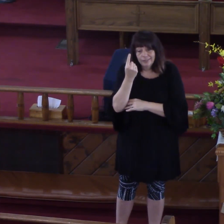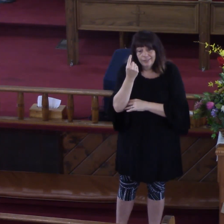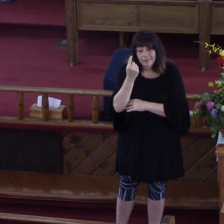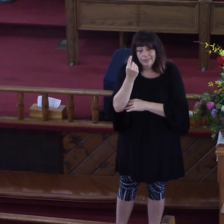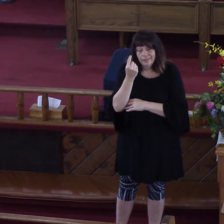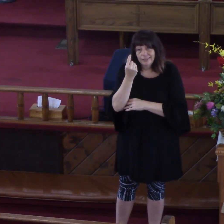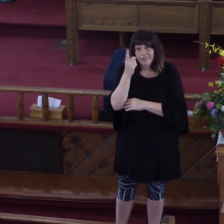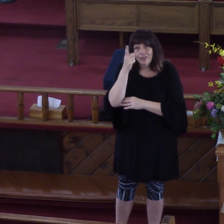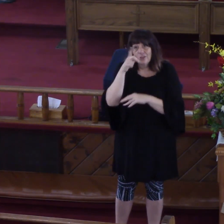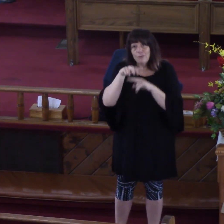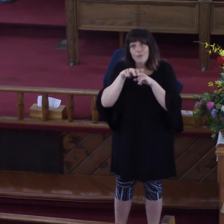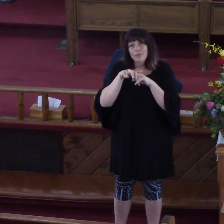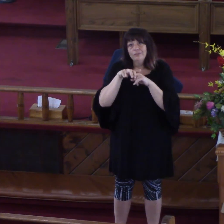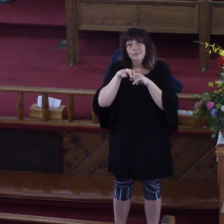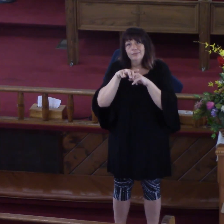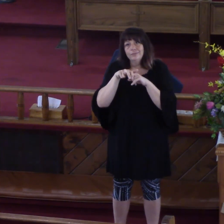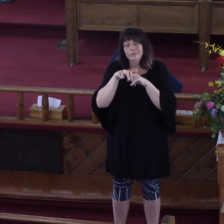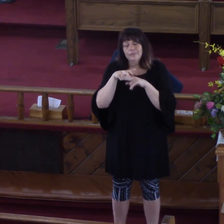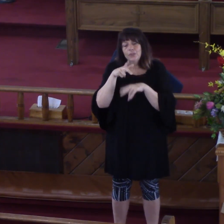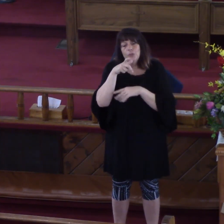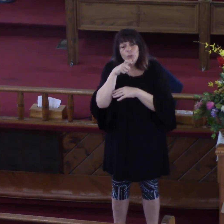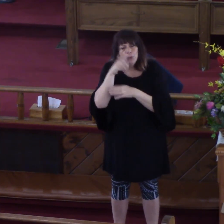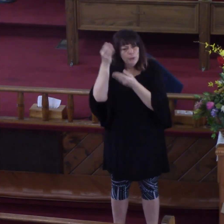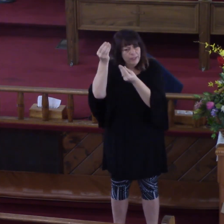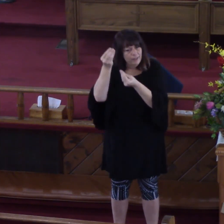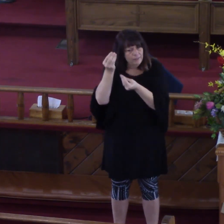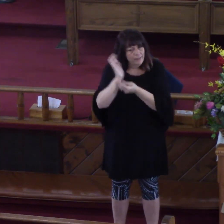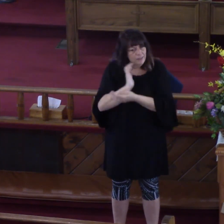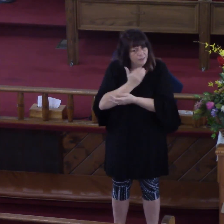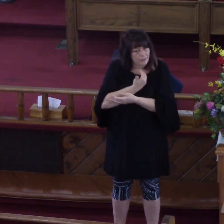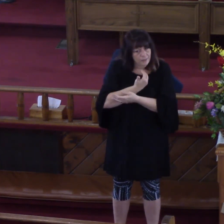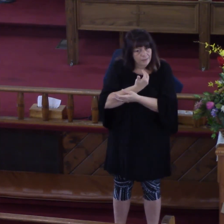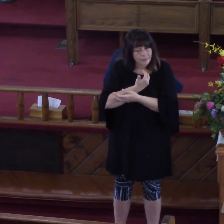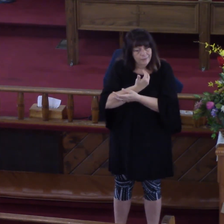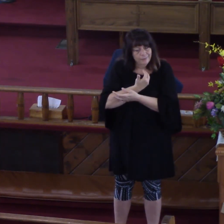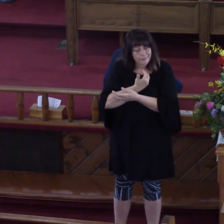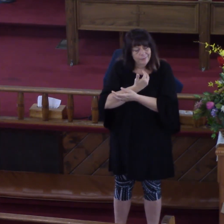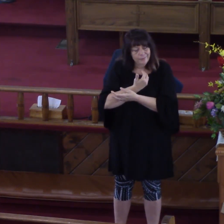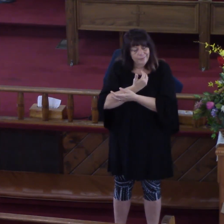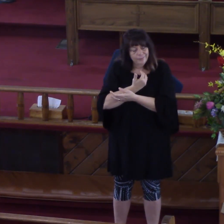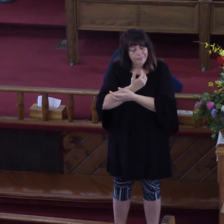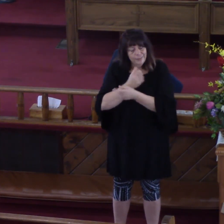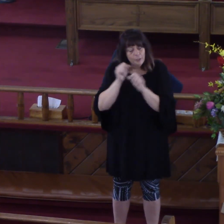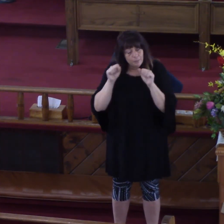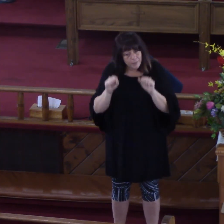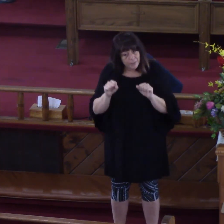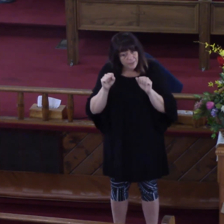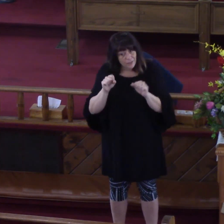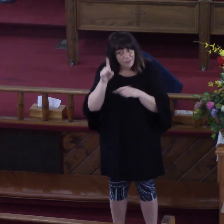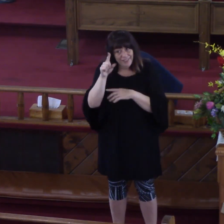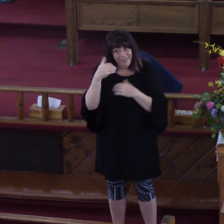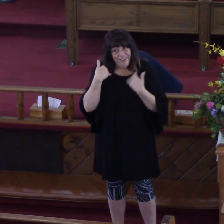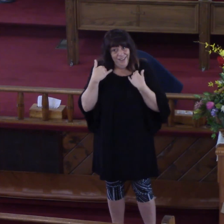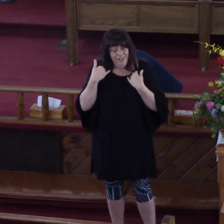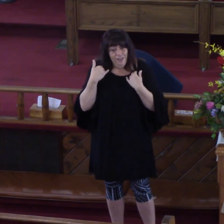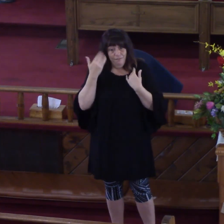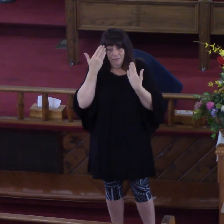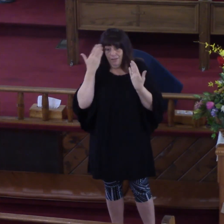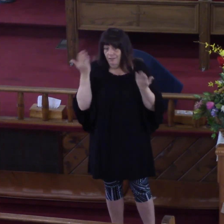Of the one whose potential Is yet to